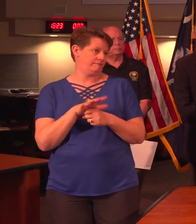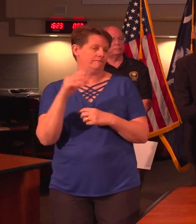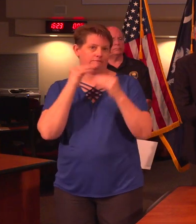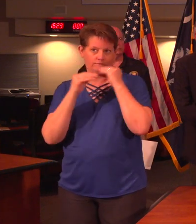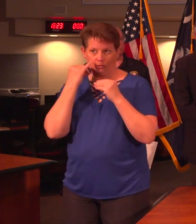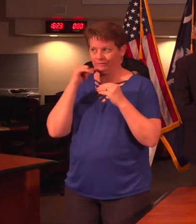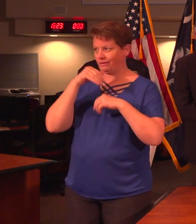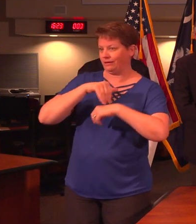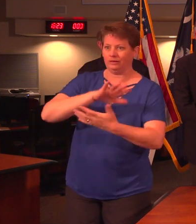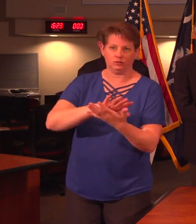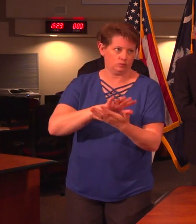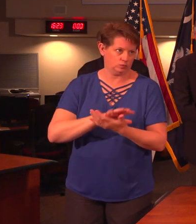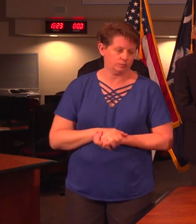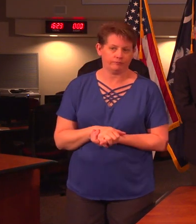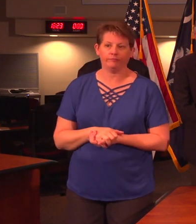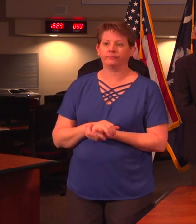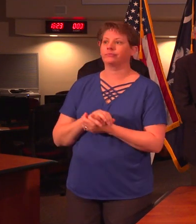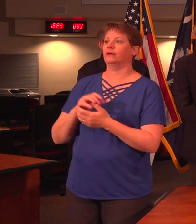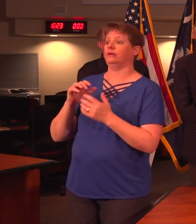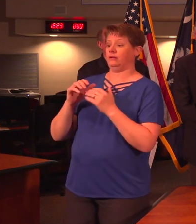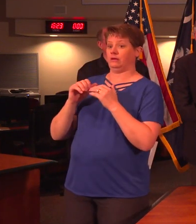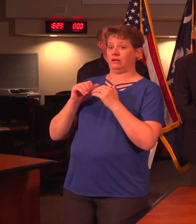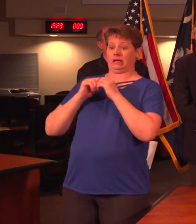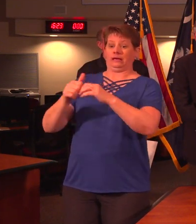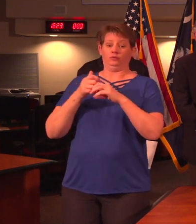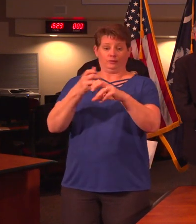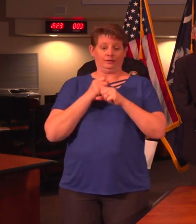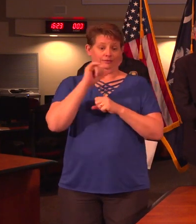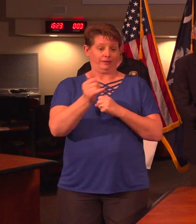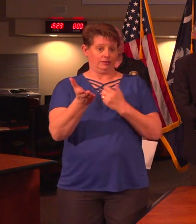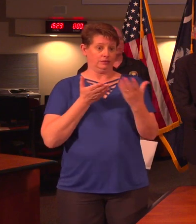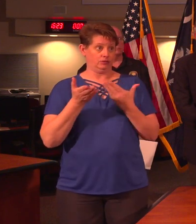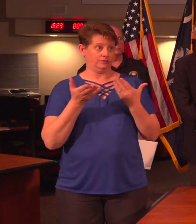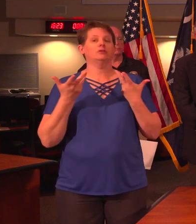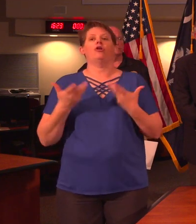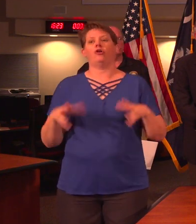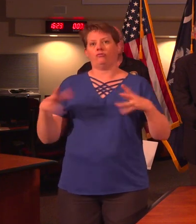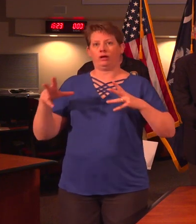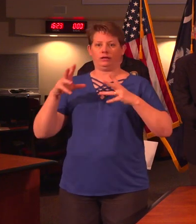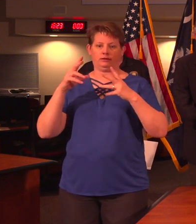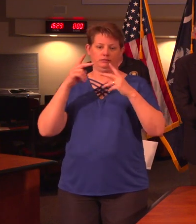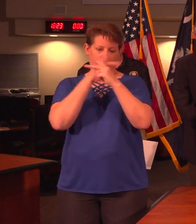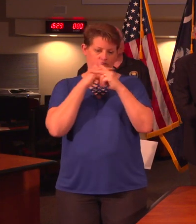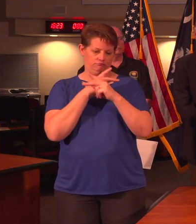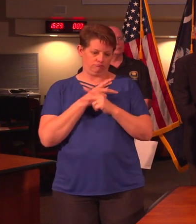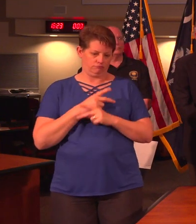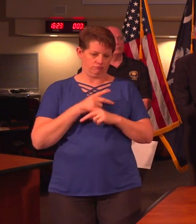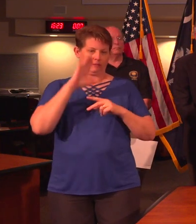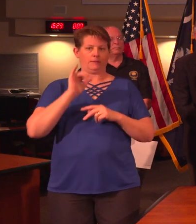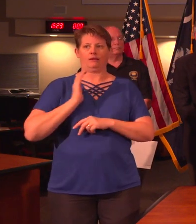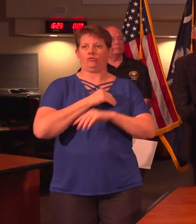of the school day. Applications to begin that service are already being screened by our